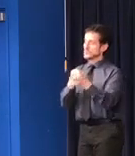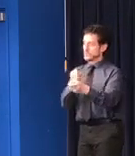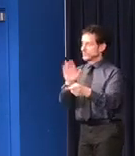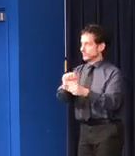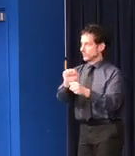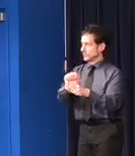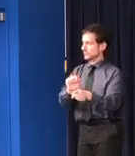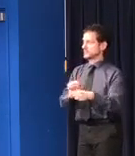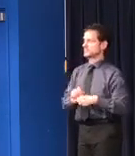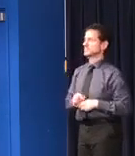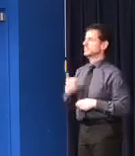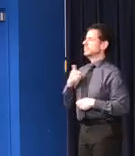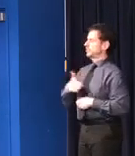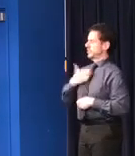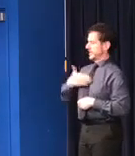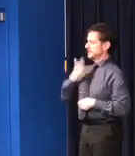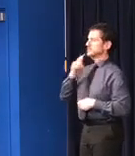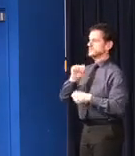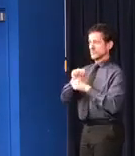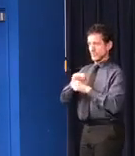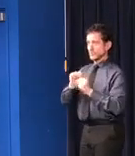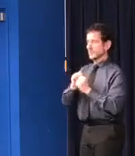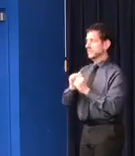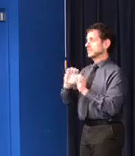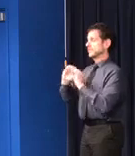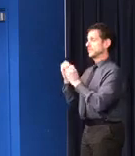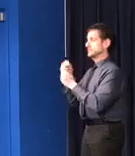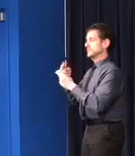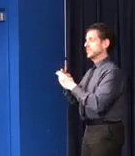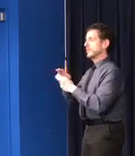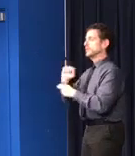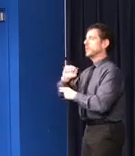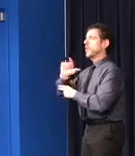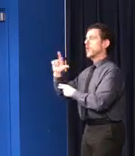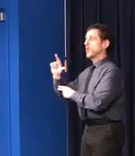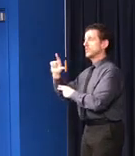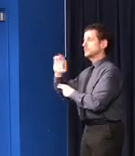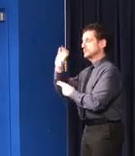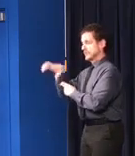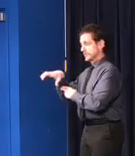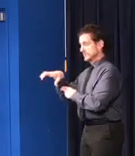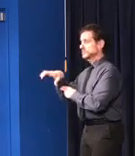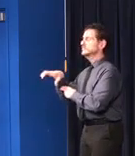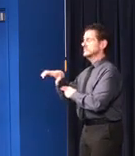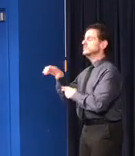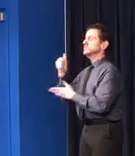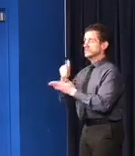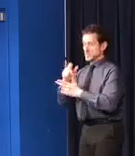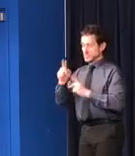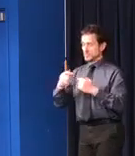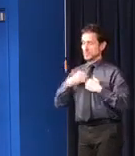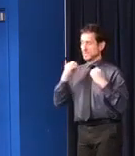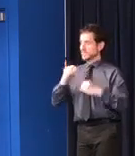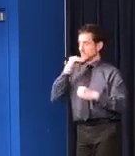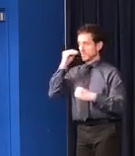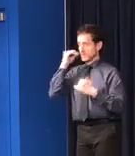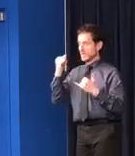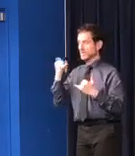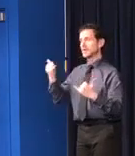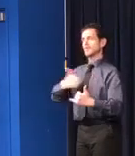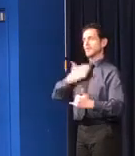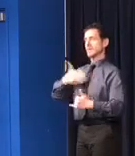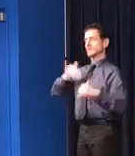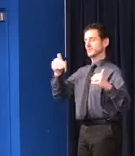partnering with All Chicago in this effort to meet the needs of people who are experiencing homelessness right now. I am pleased to